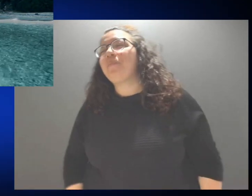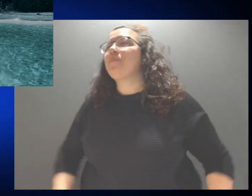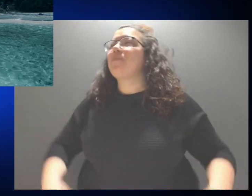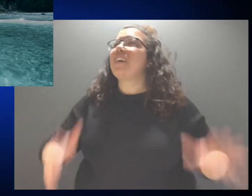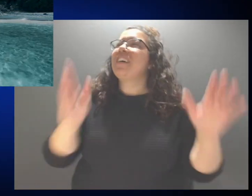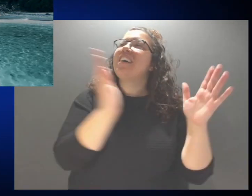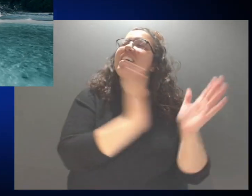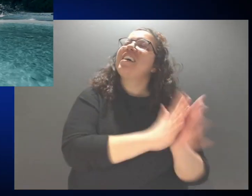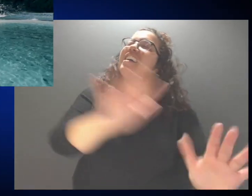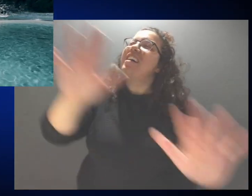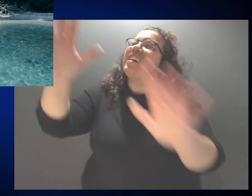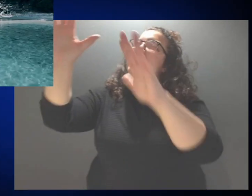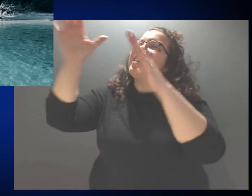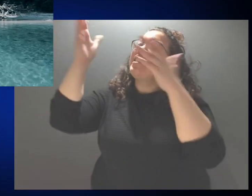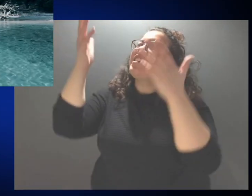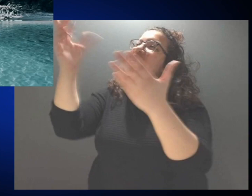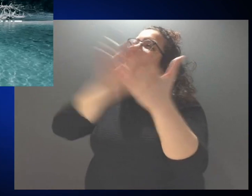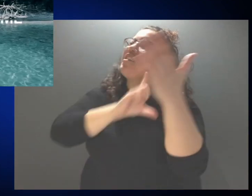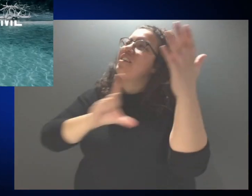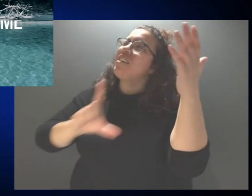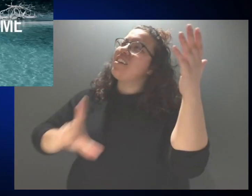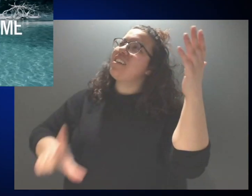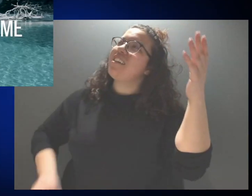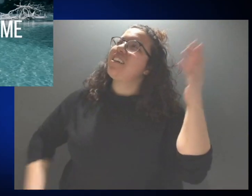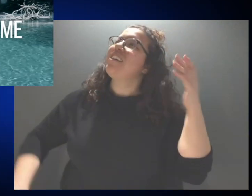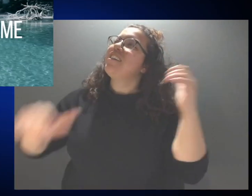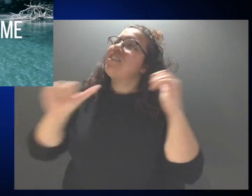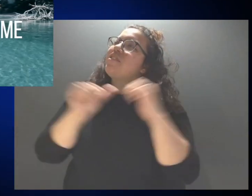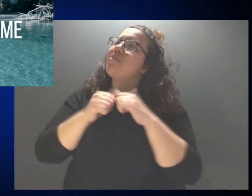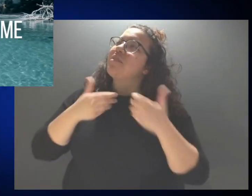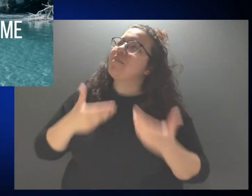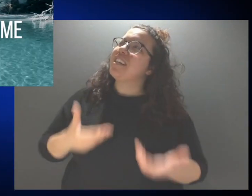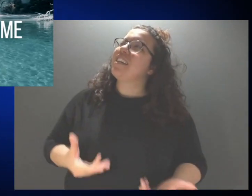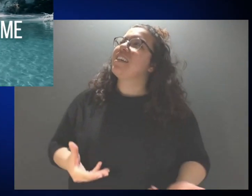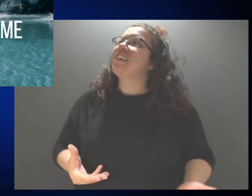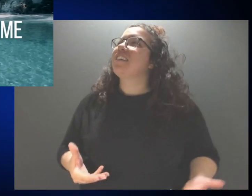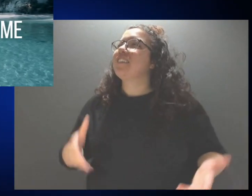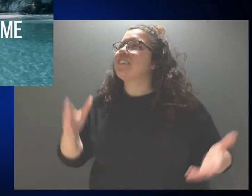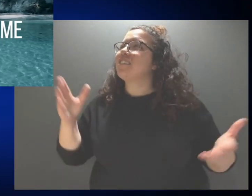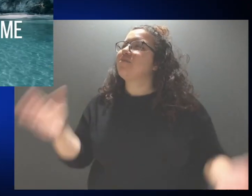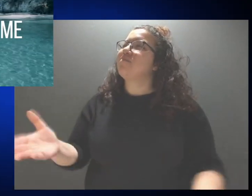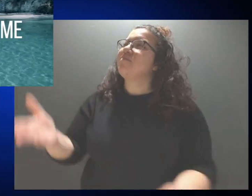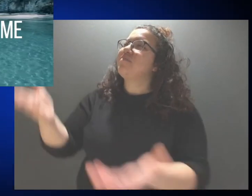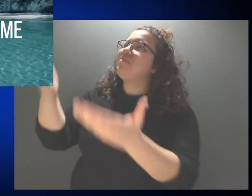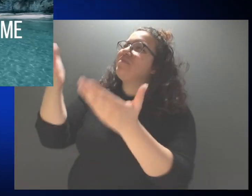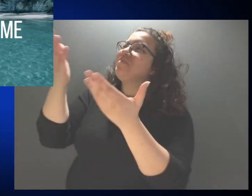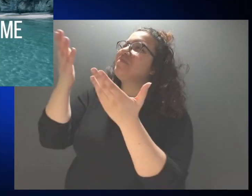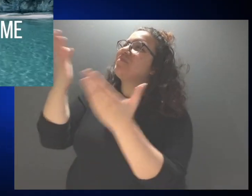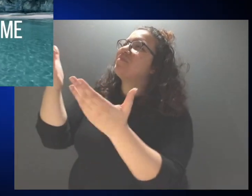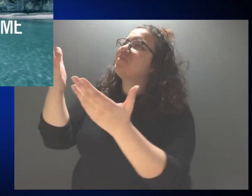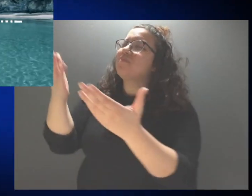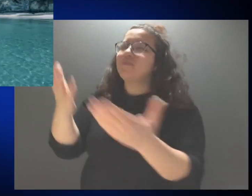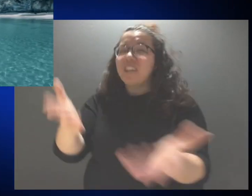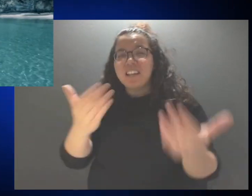Glorify the Lord with me,